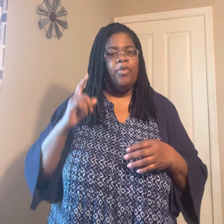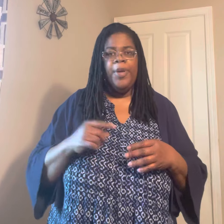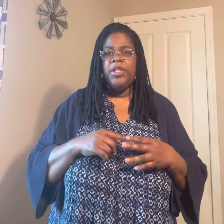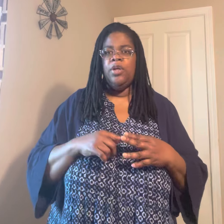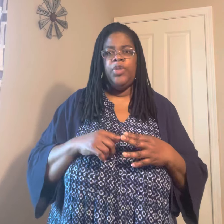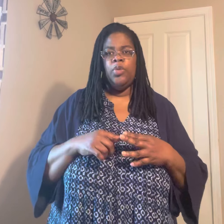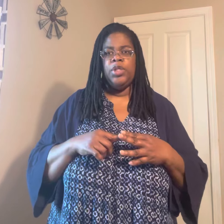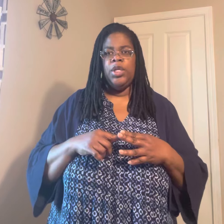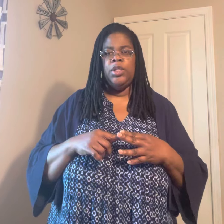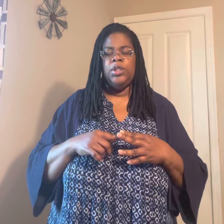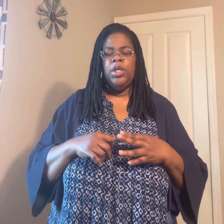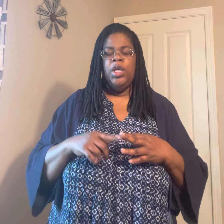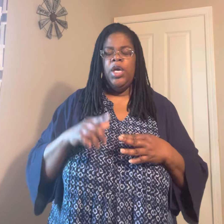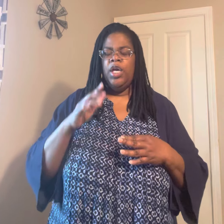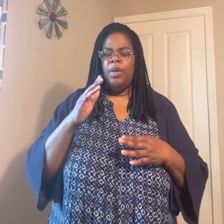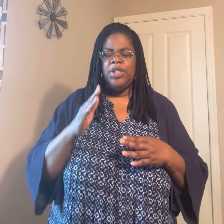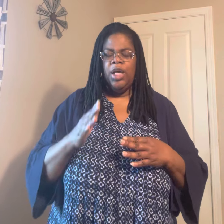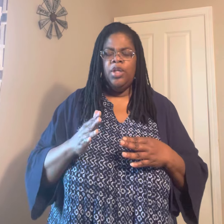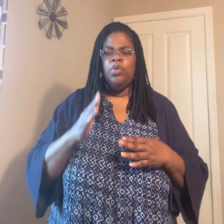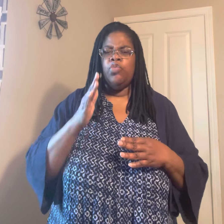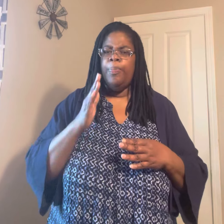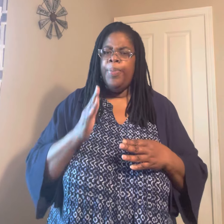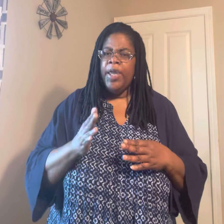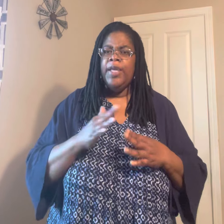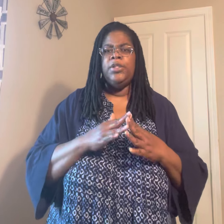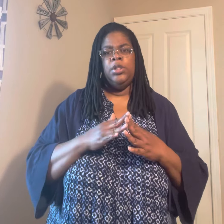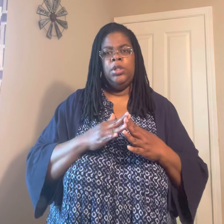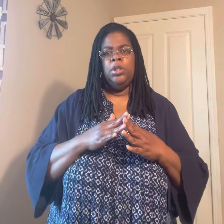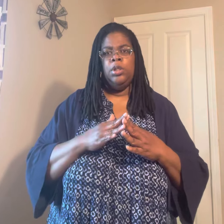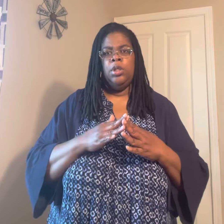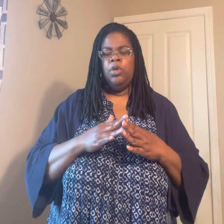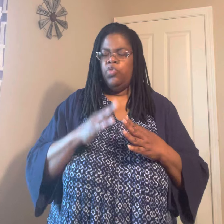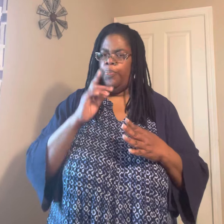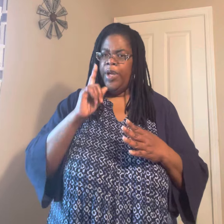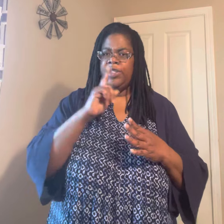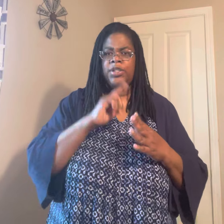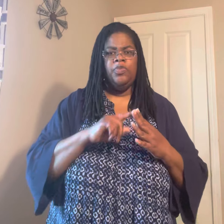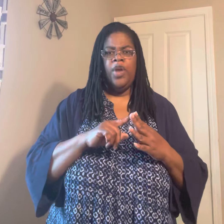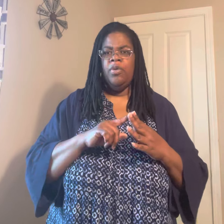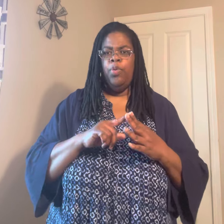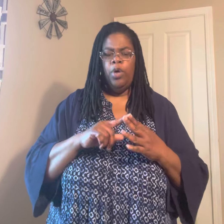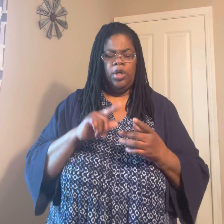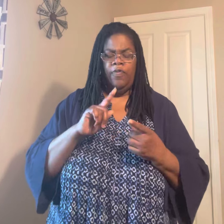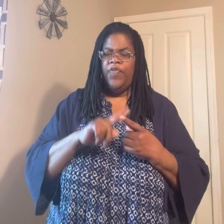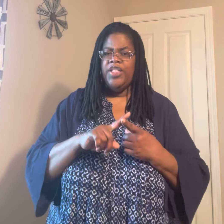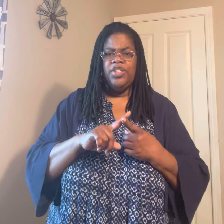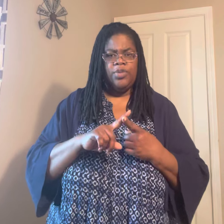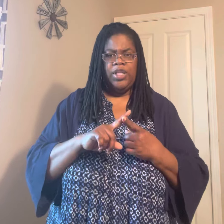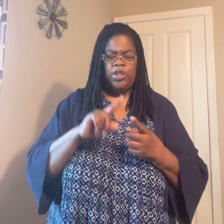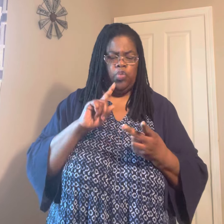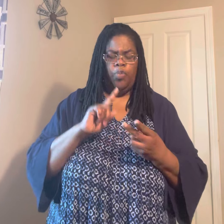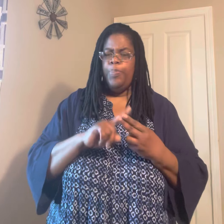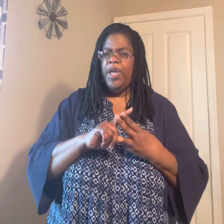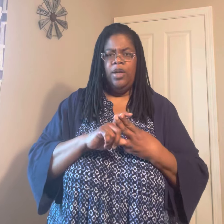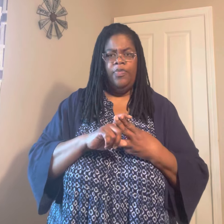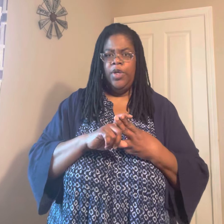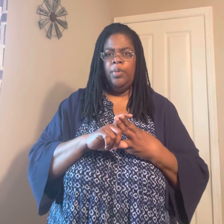repented of those things. And I'm telling you, repent. Repent is very important. Confess your sins. Repent of them.